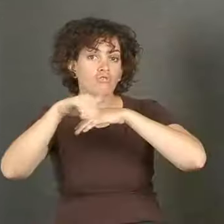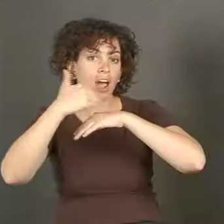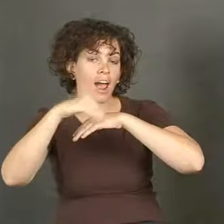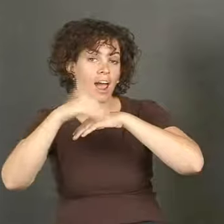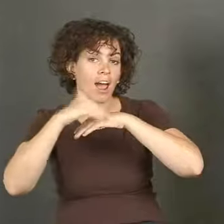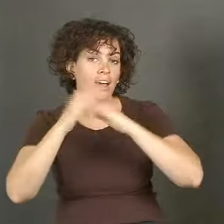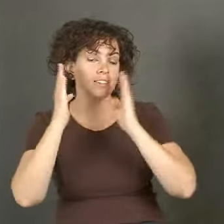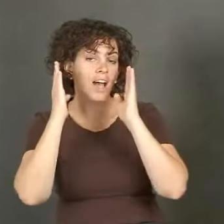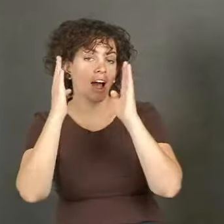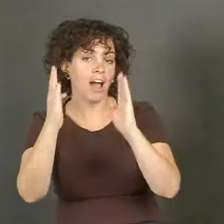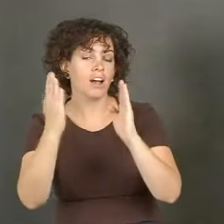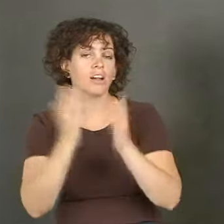Bread.